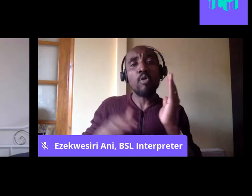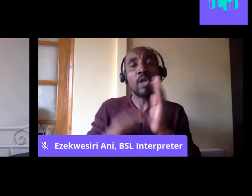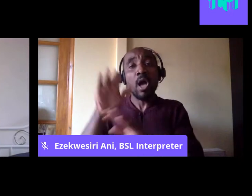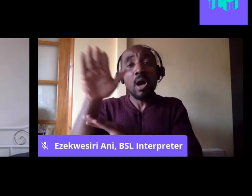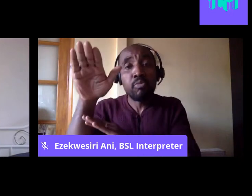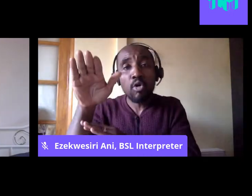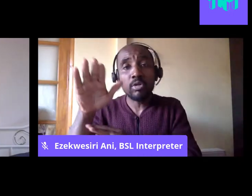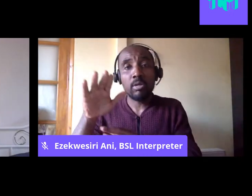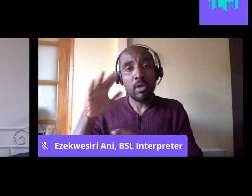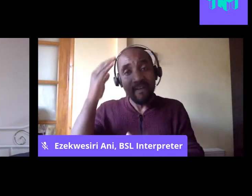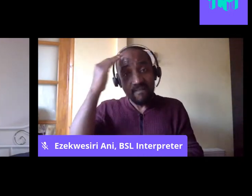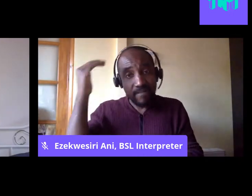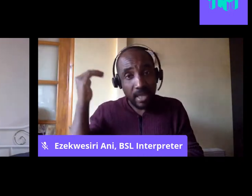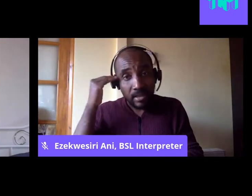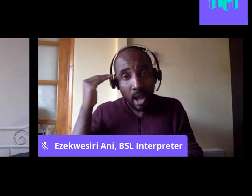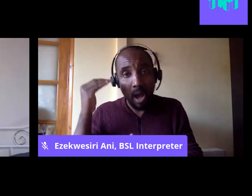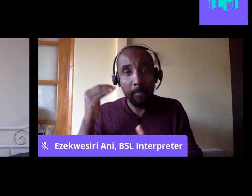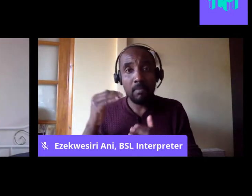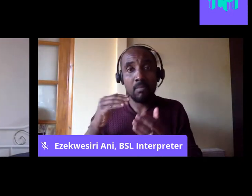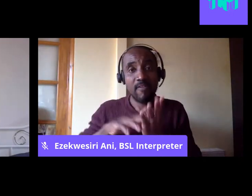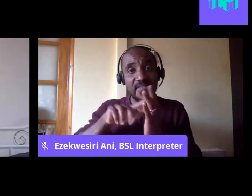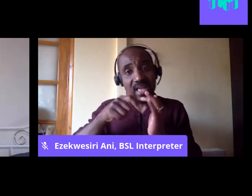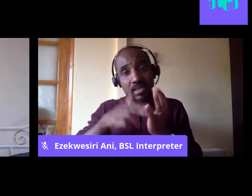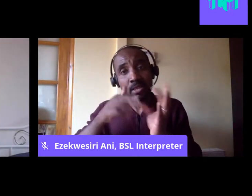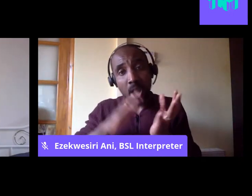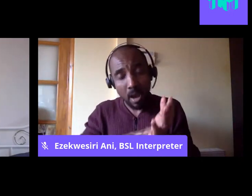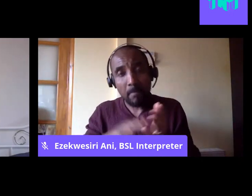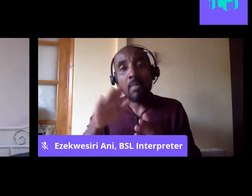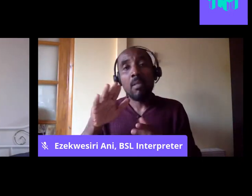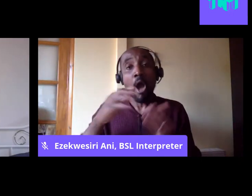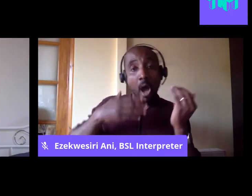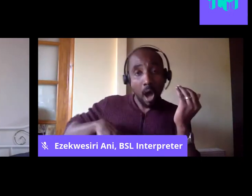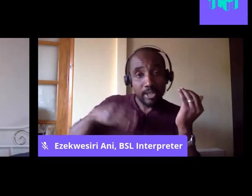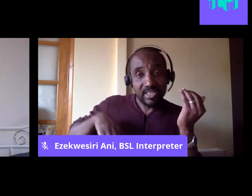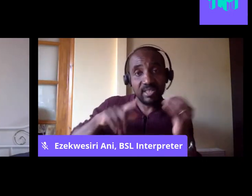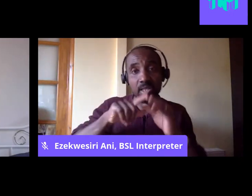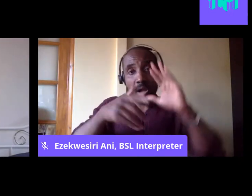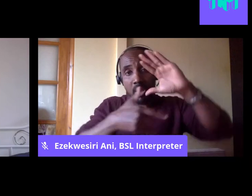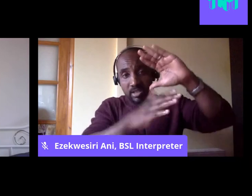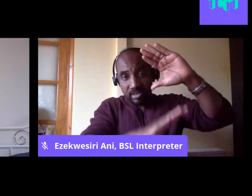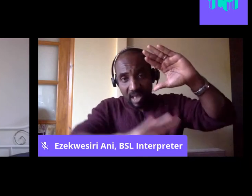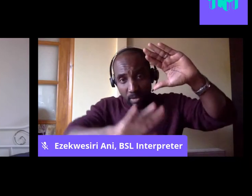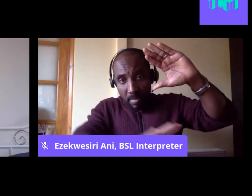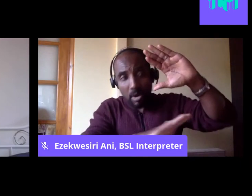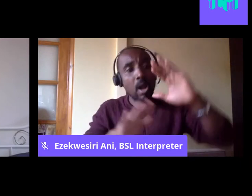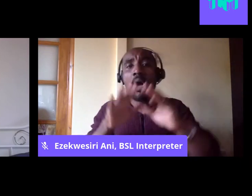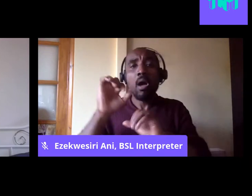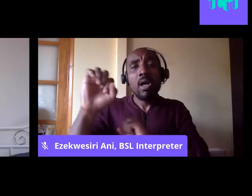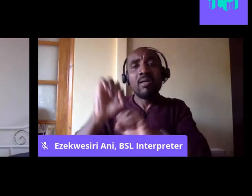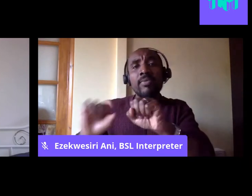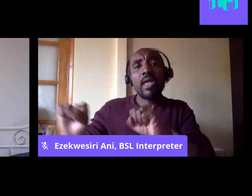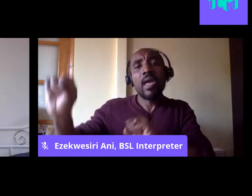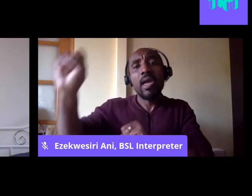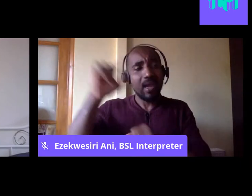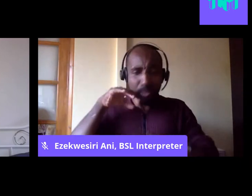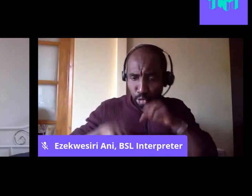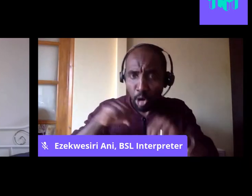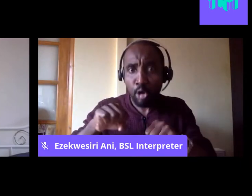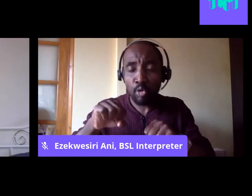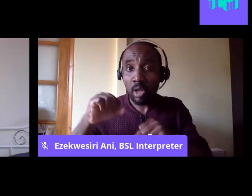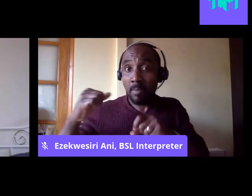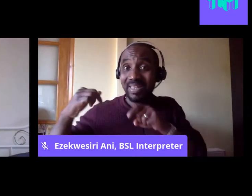it was in Vietnam, whether it was in Argentina and Latin America. These kind of struggles animated groups